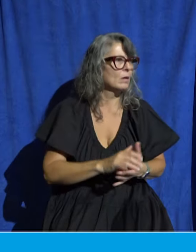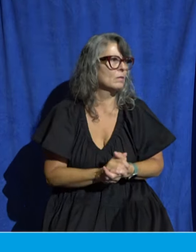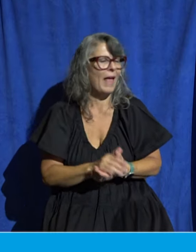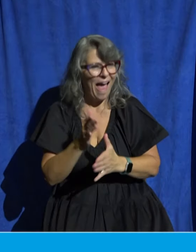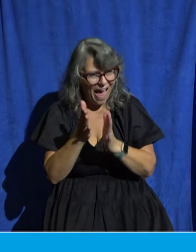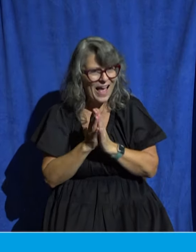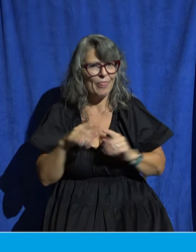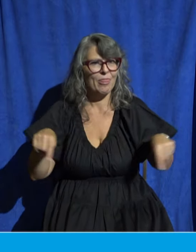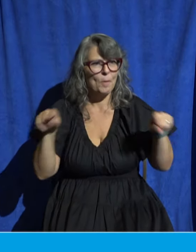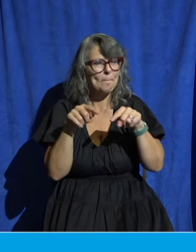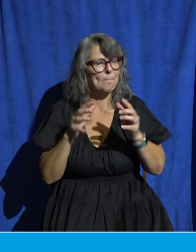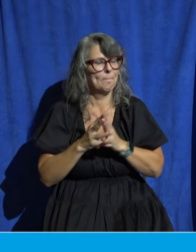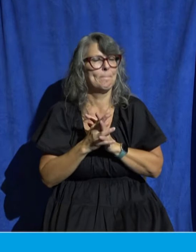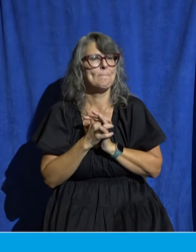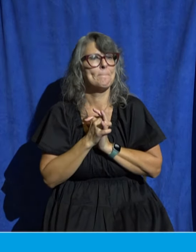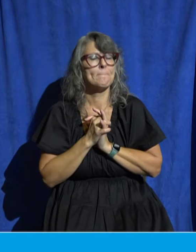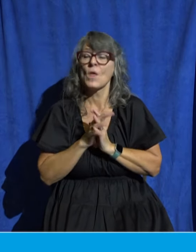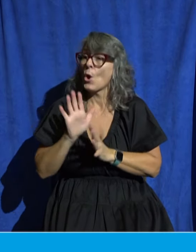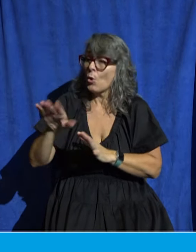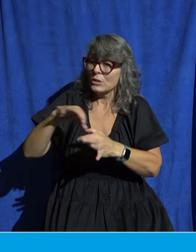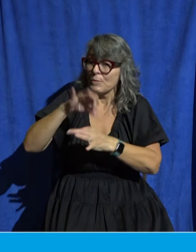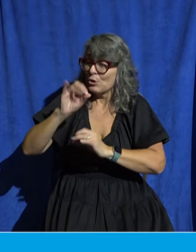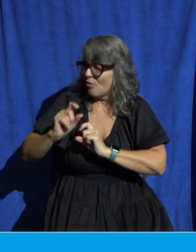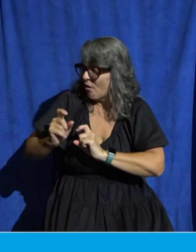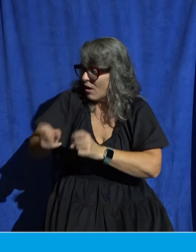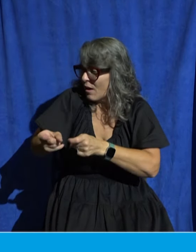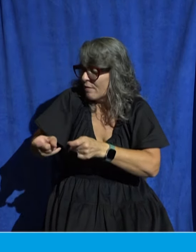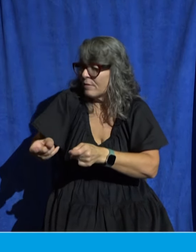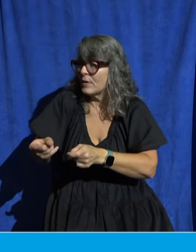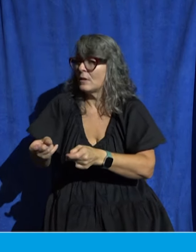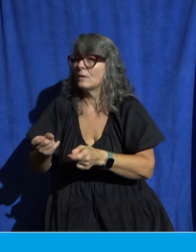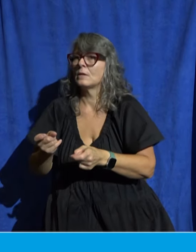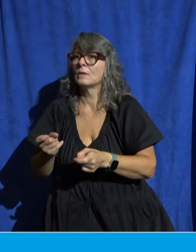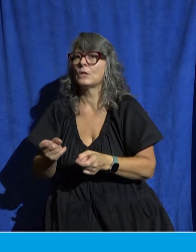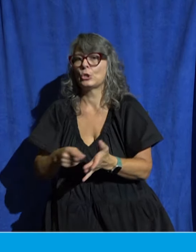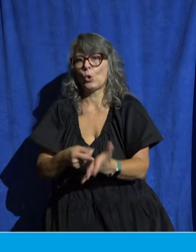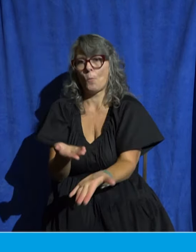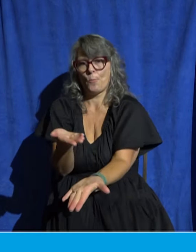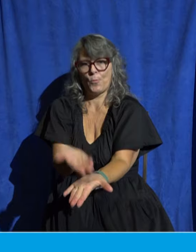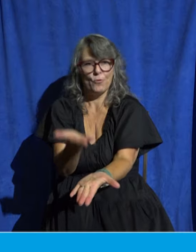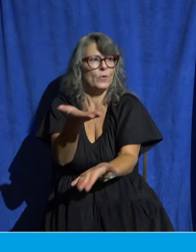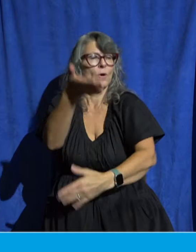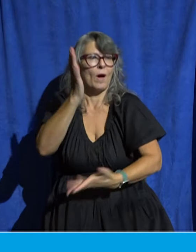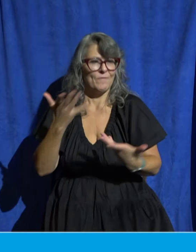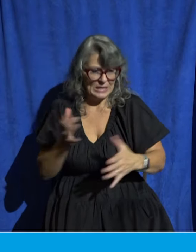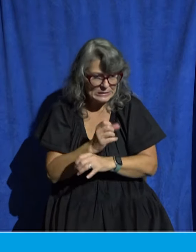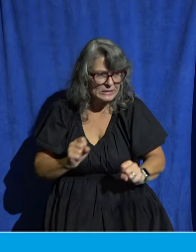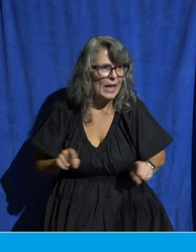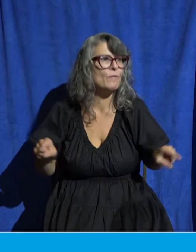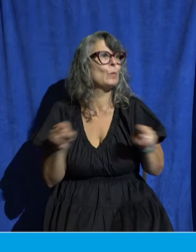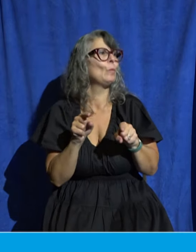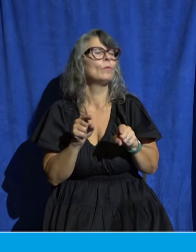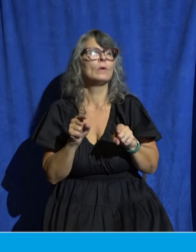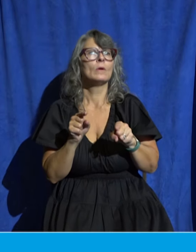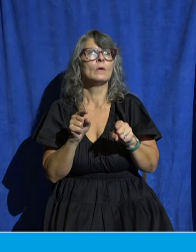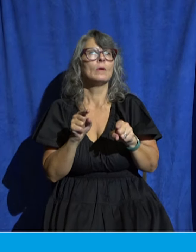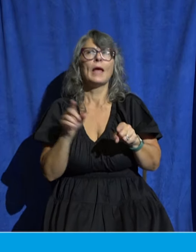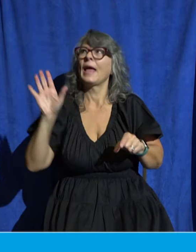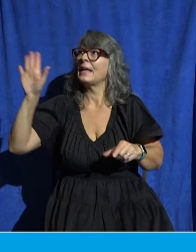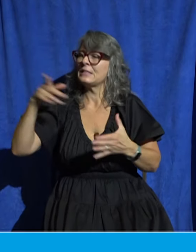Listen to this your spiritual gifting serves as evidence that God has saved you and placed his spirit inside of you.